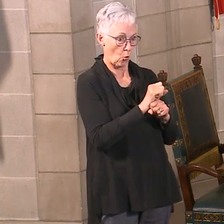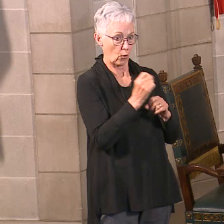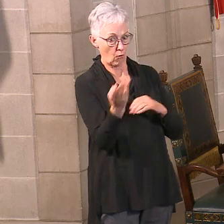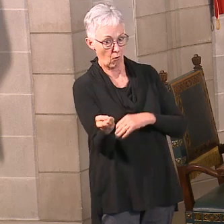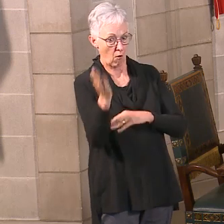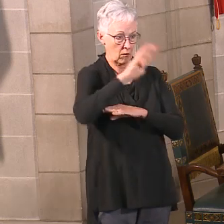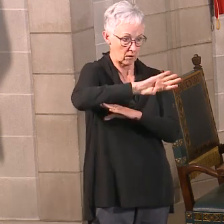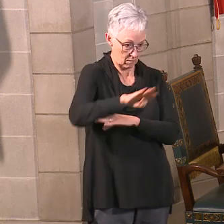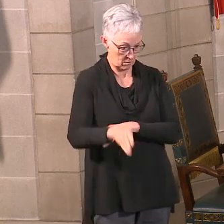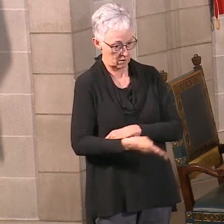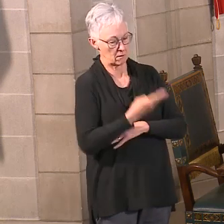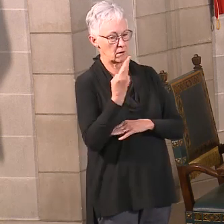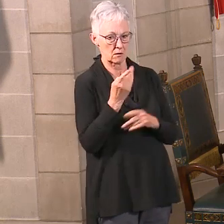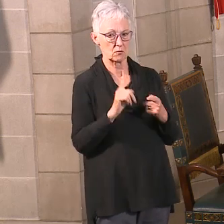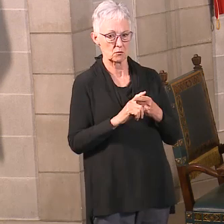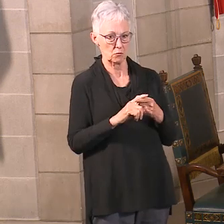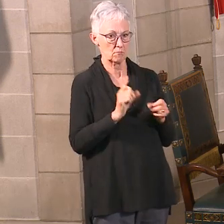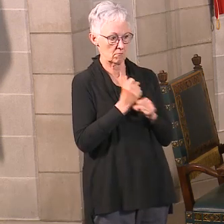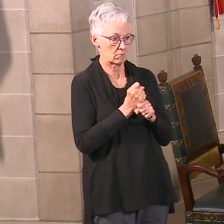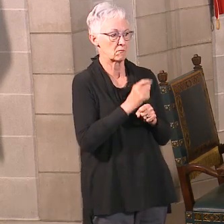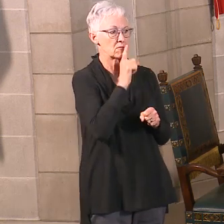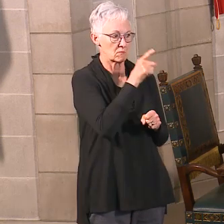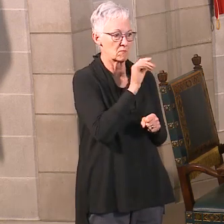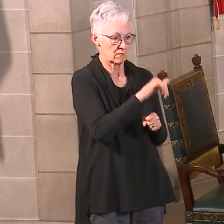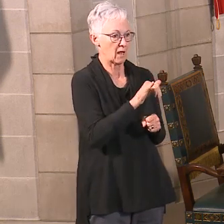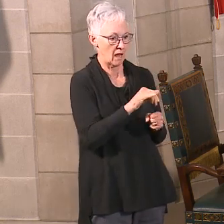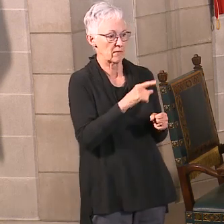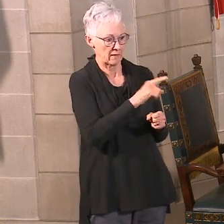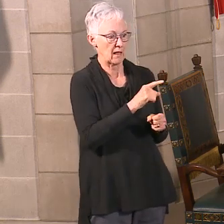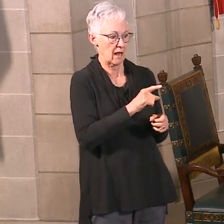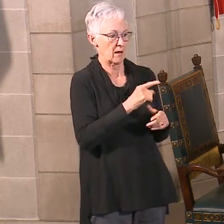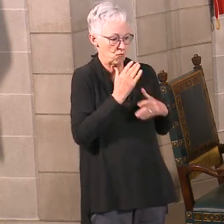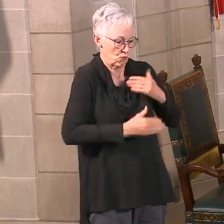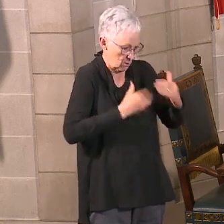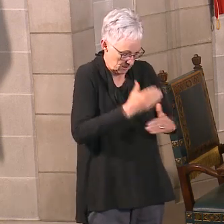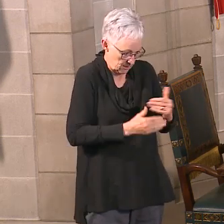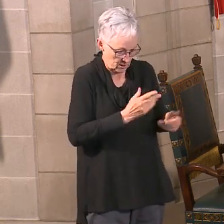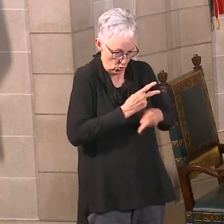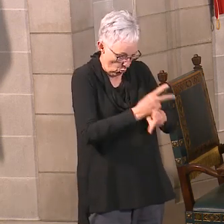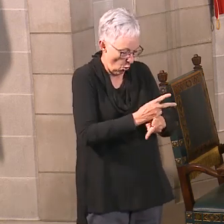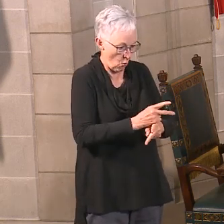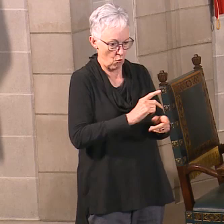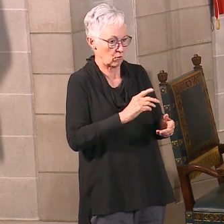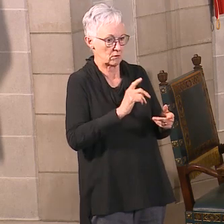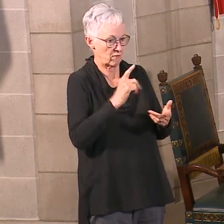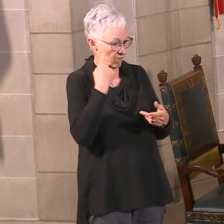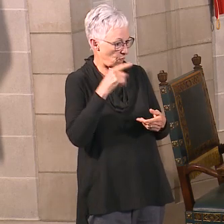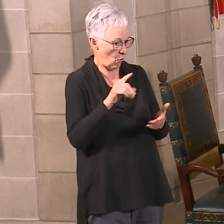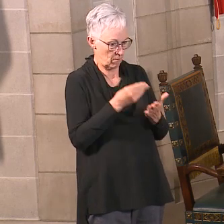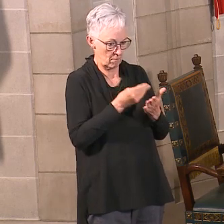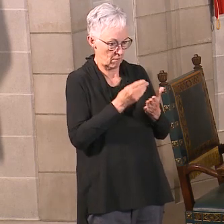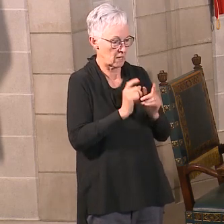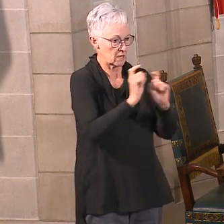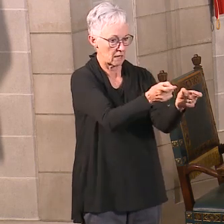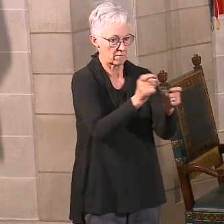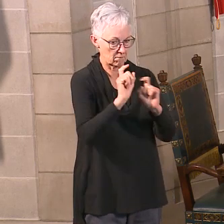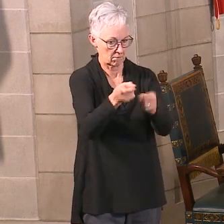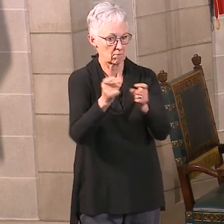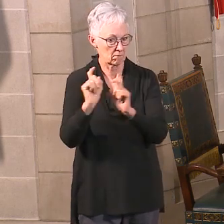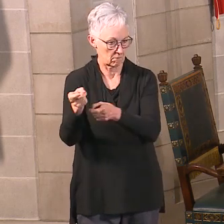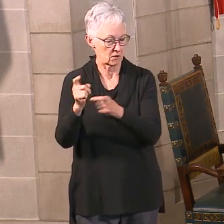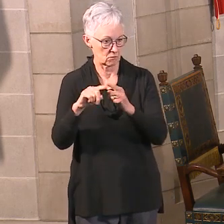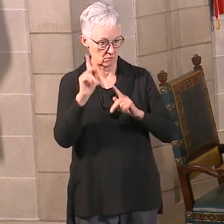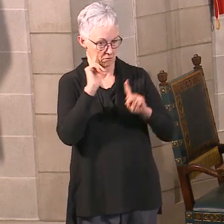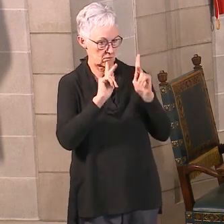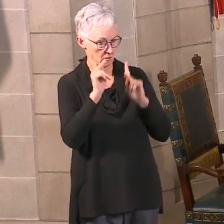loans out. I mean, we heard before about the bankers who were getting up early in the morning to be able to access the system because you had to apply